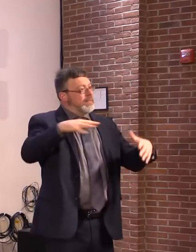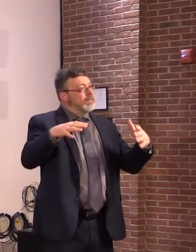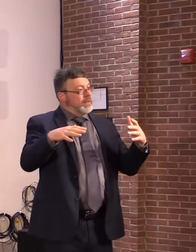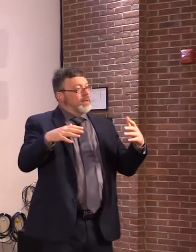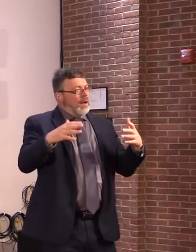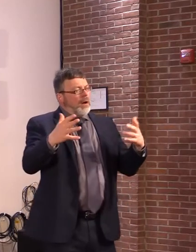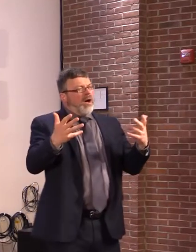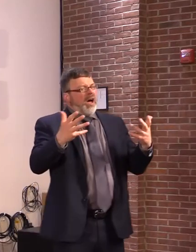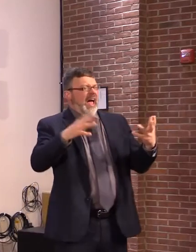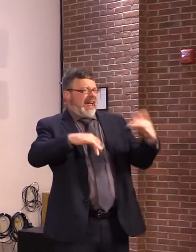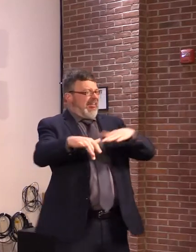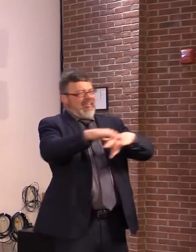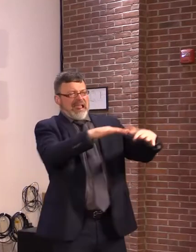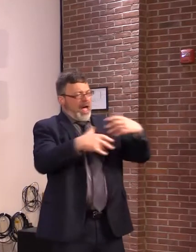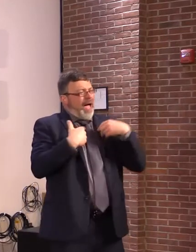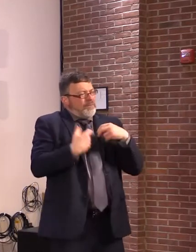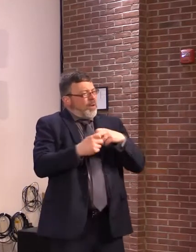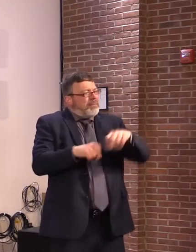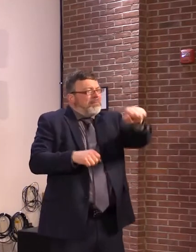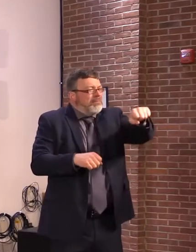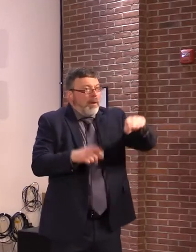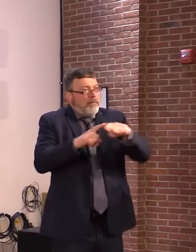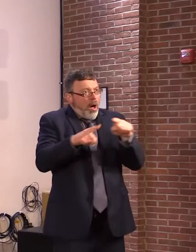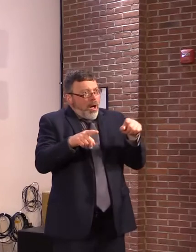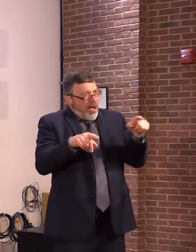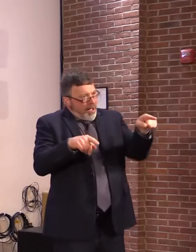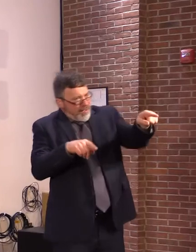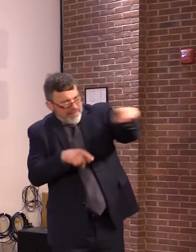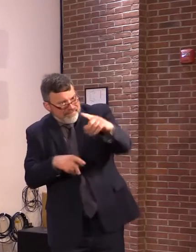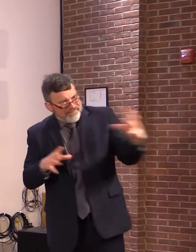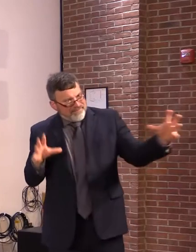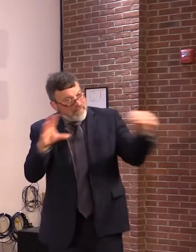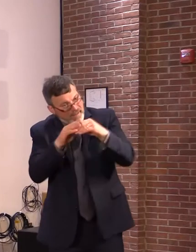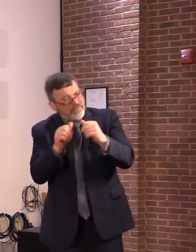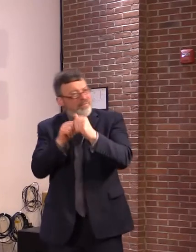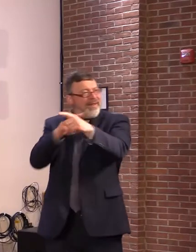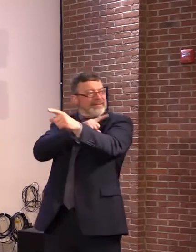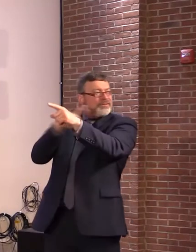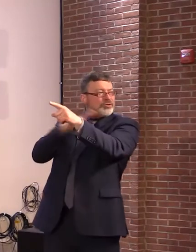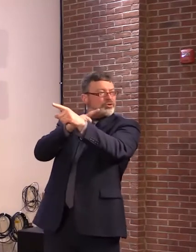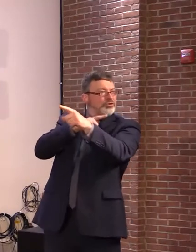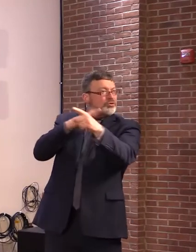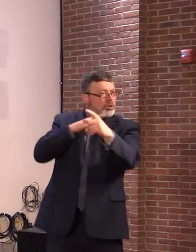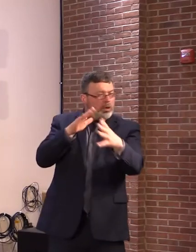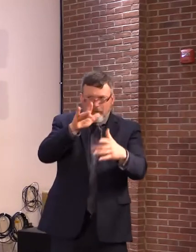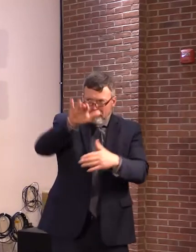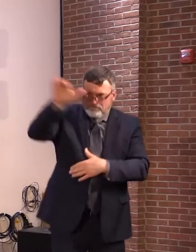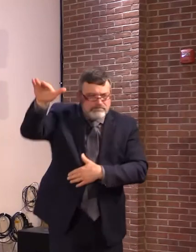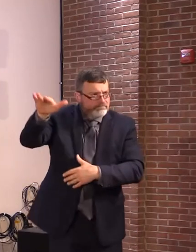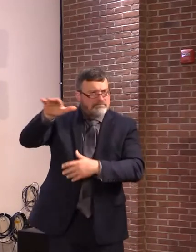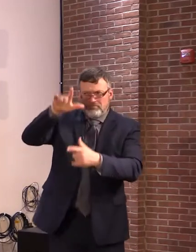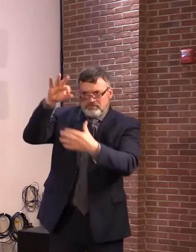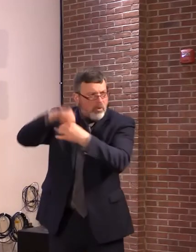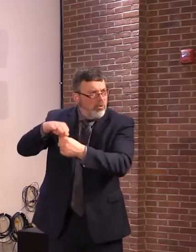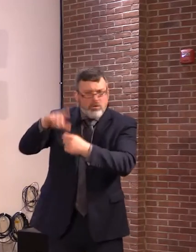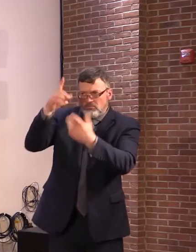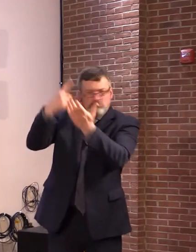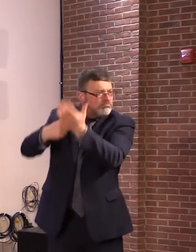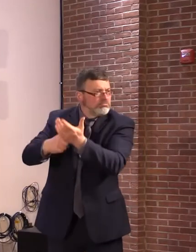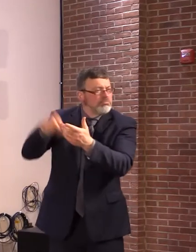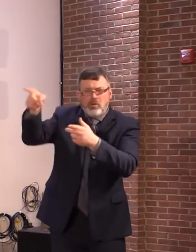petition our government, the ability to go to the legislature, the ability to go to elected officials